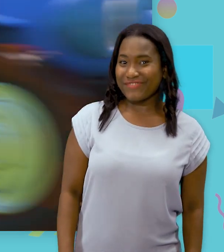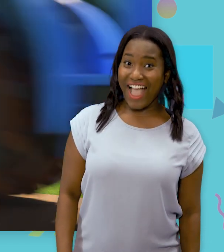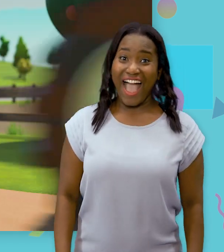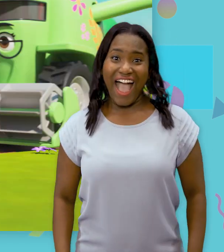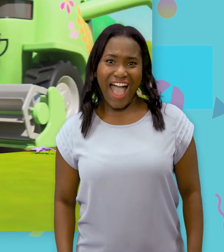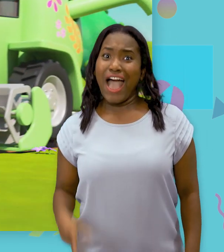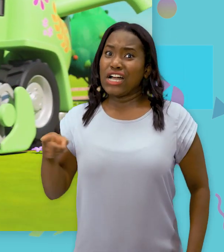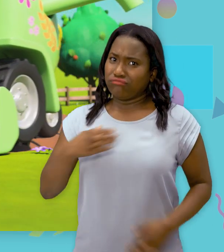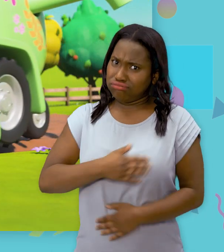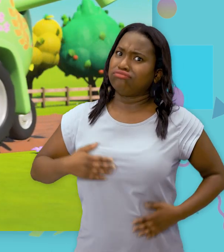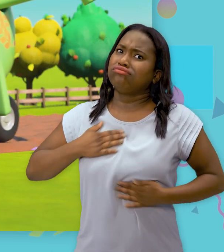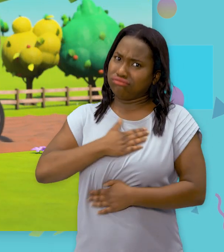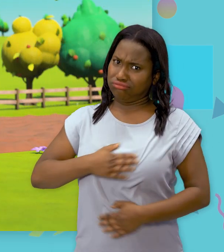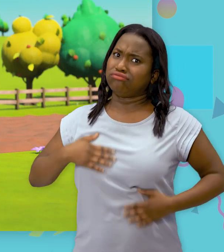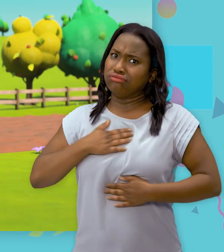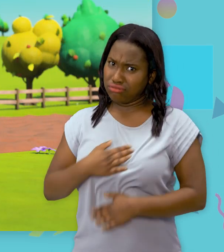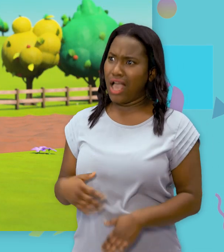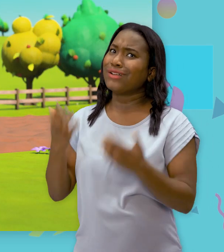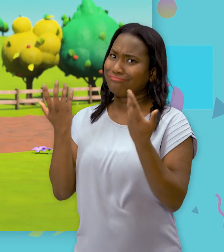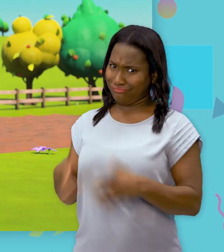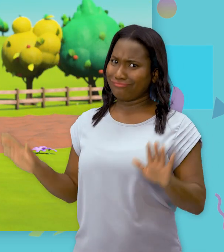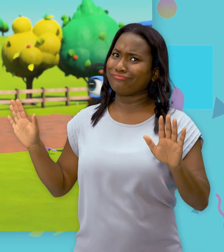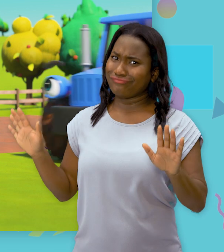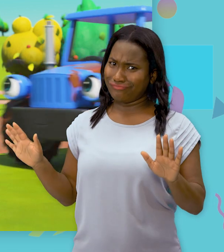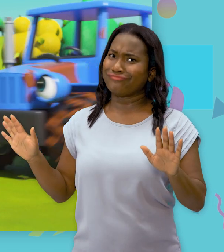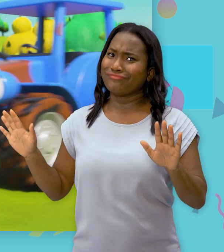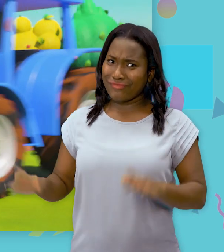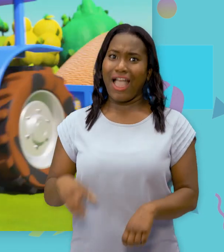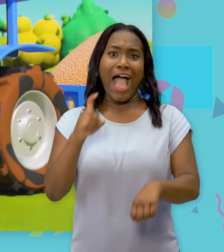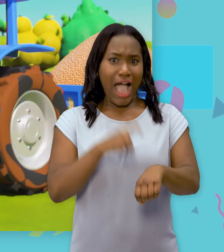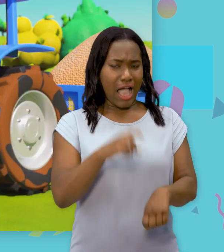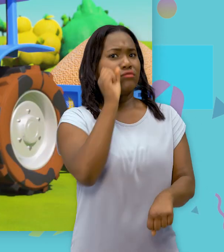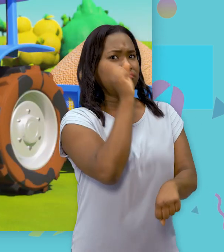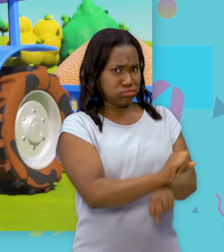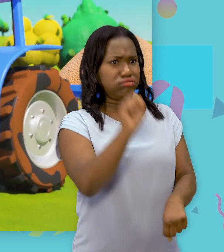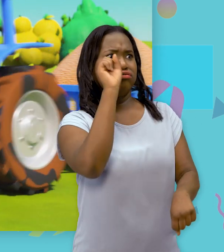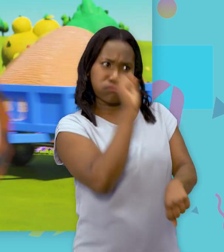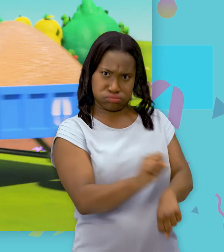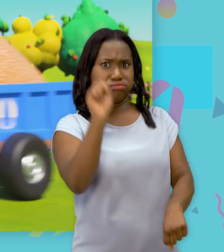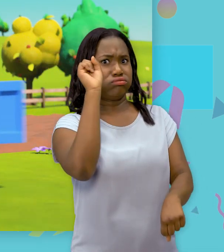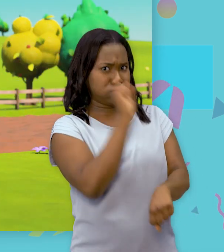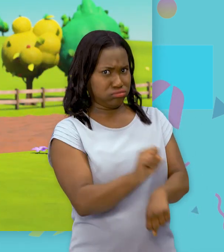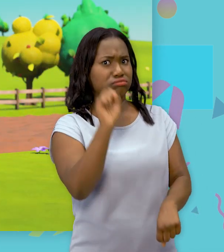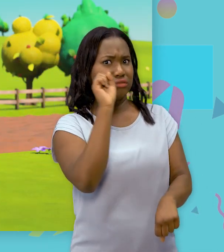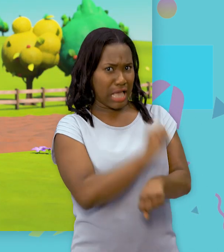After Terry's had some fun It's time to work and get things done